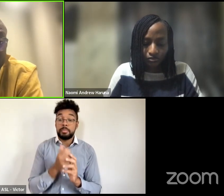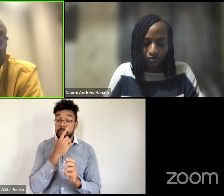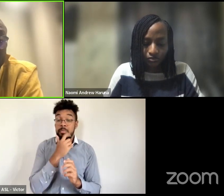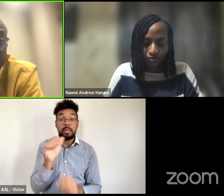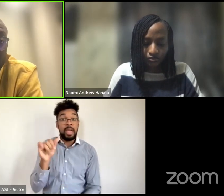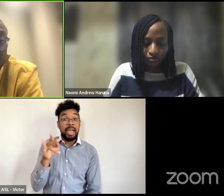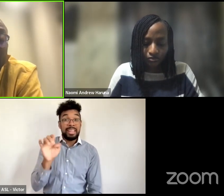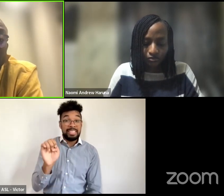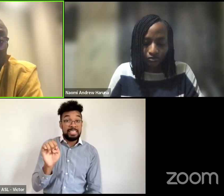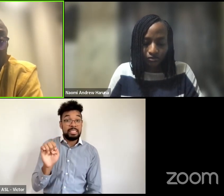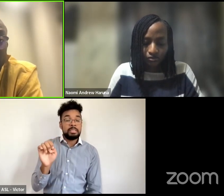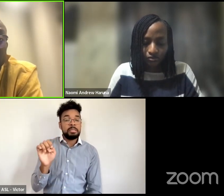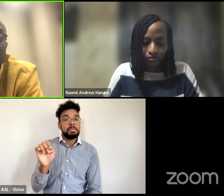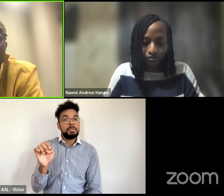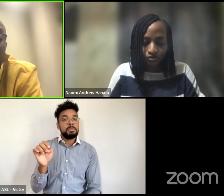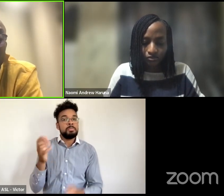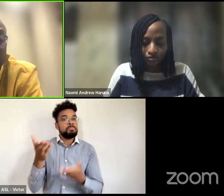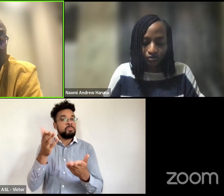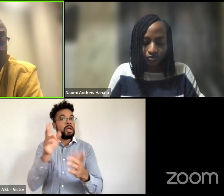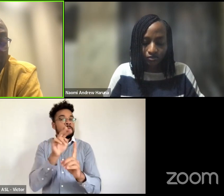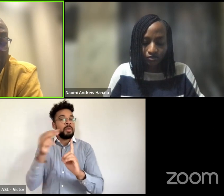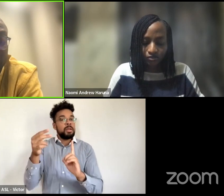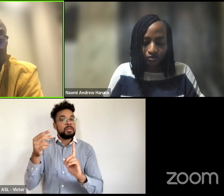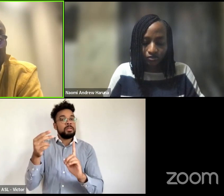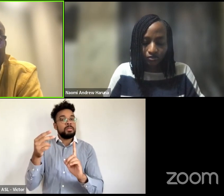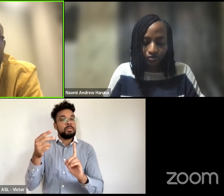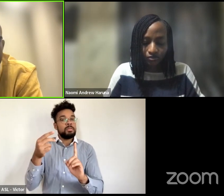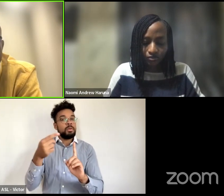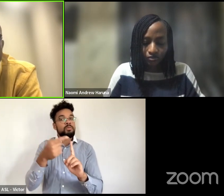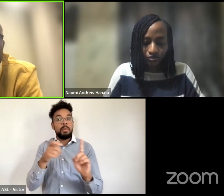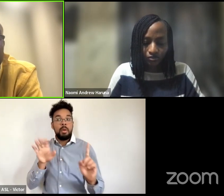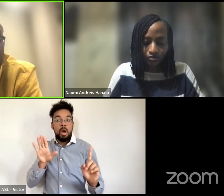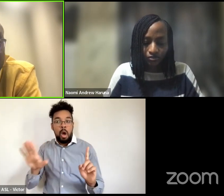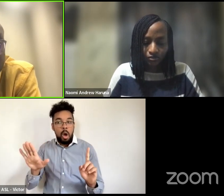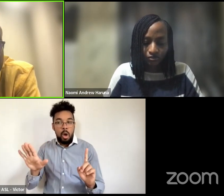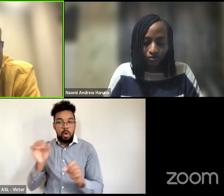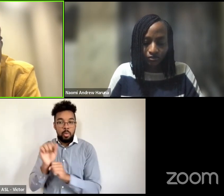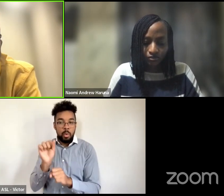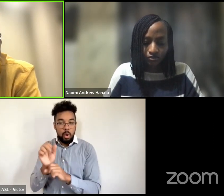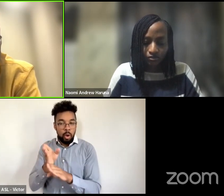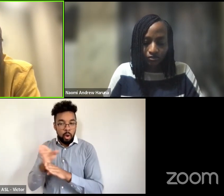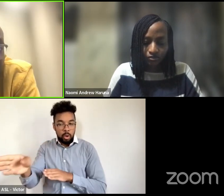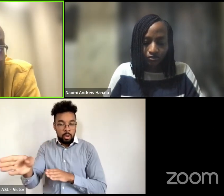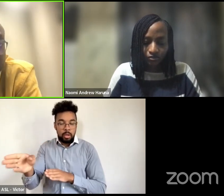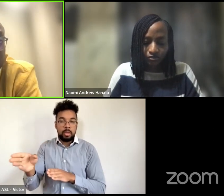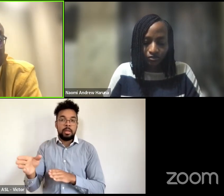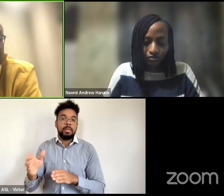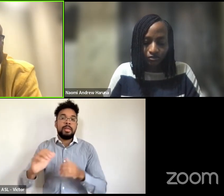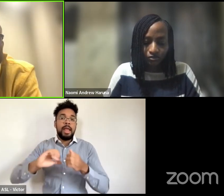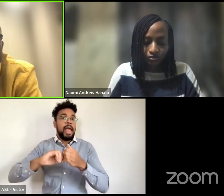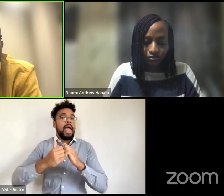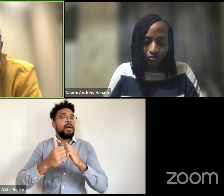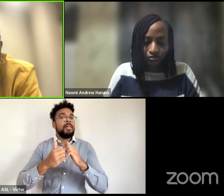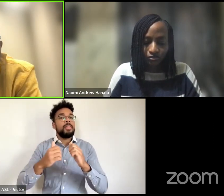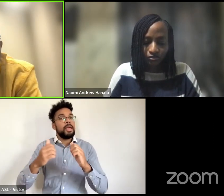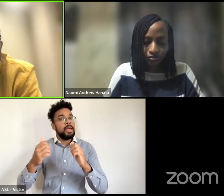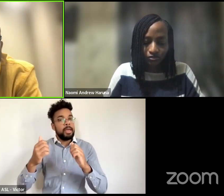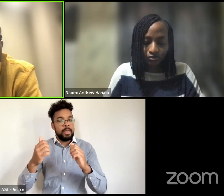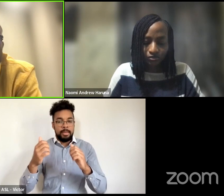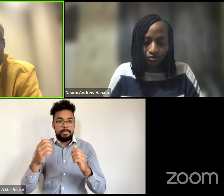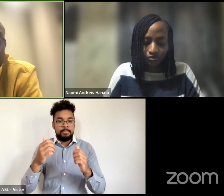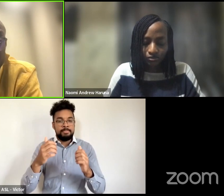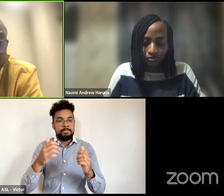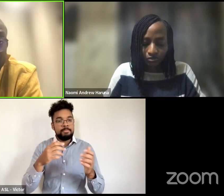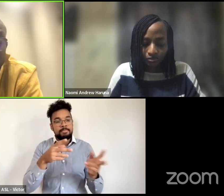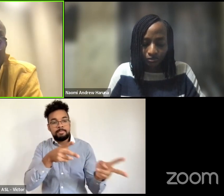some perspectives particularly from their work in terms of how they use this genre called eco theme to